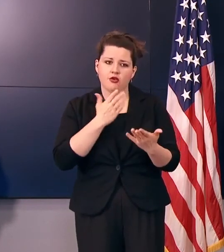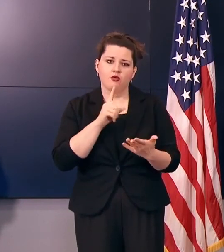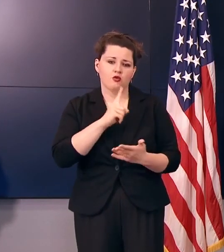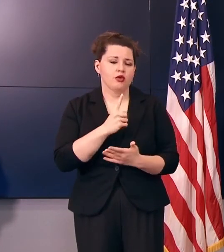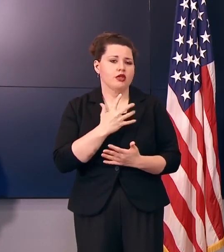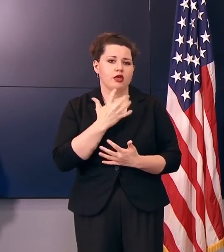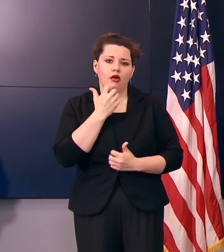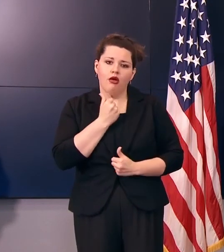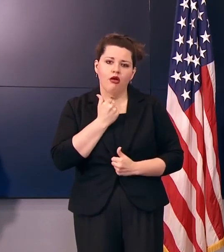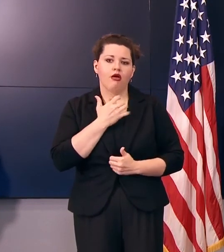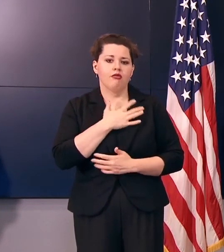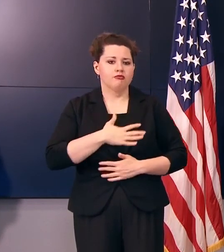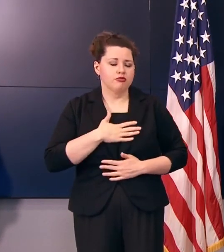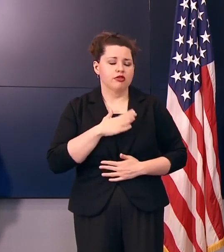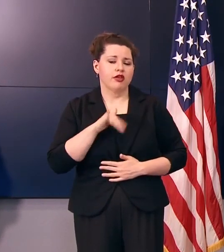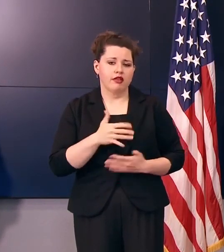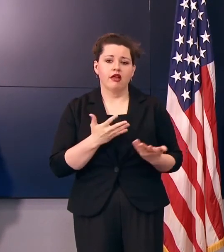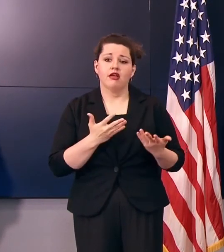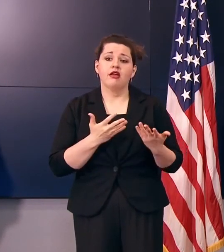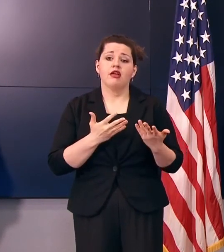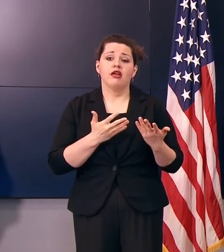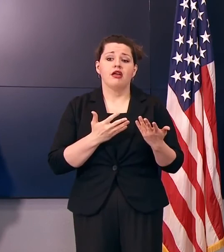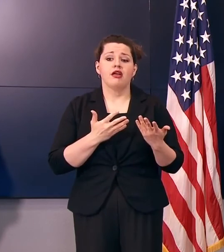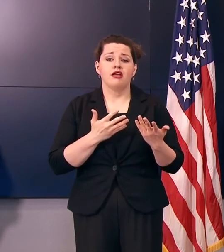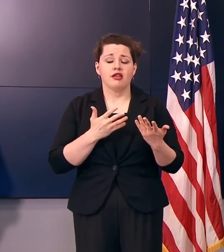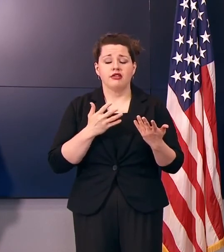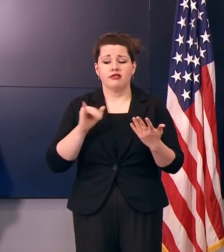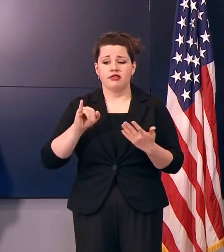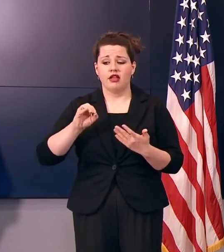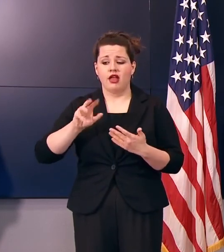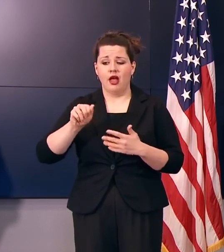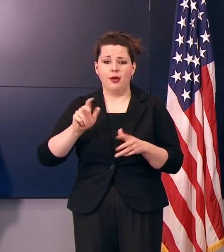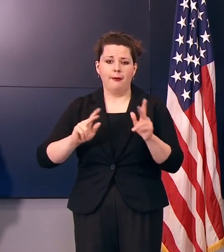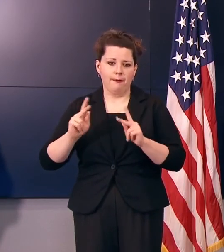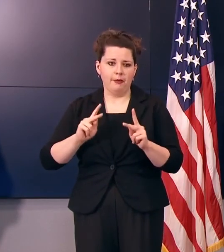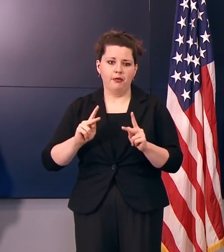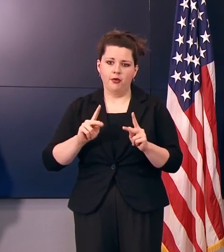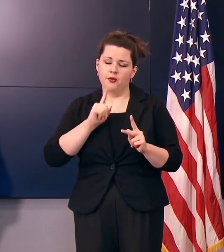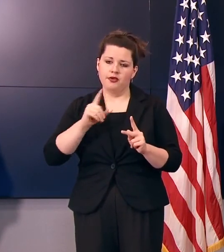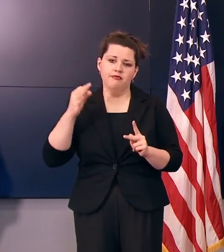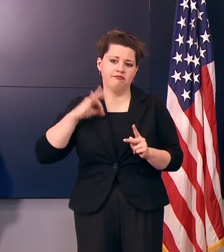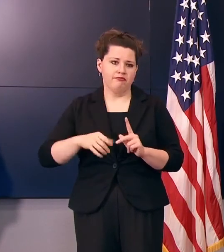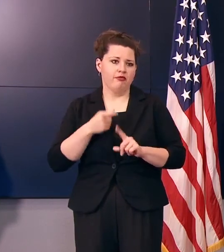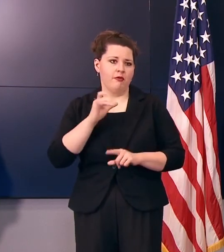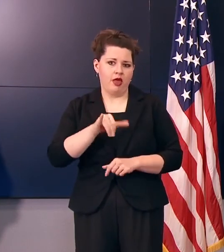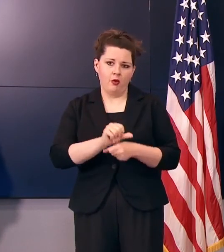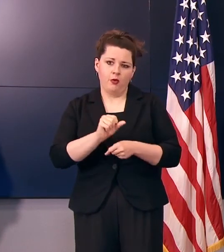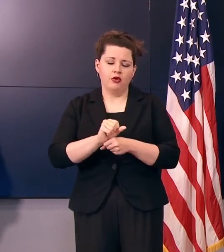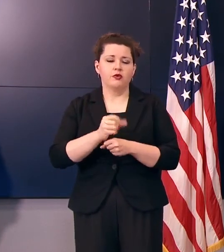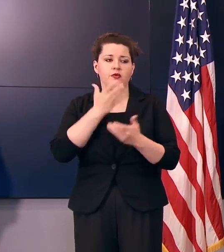appreciated, and Iowans are receiving the benefit of that. So thank you very much.